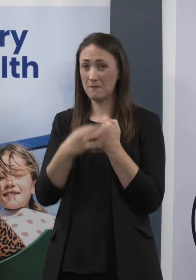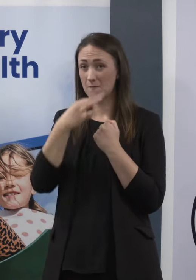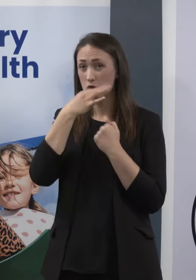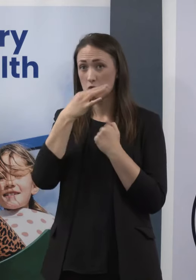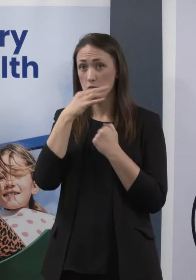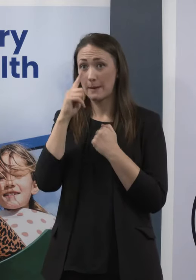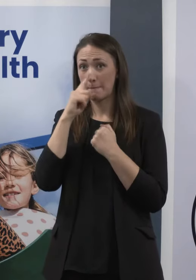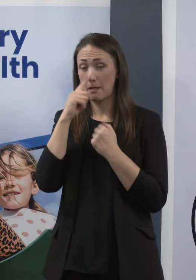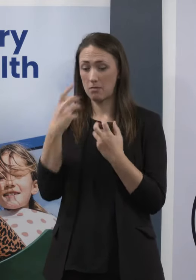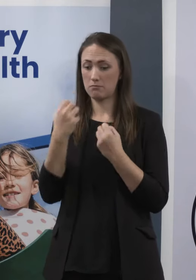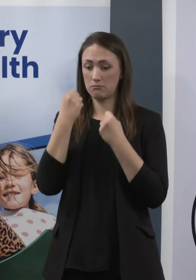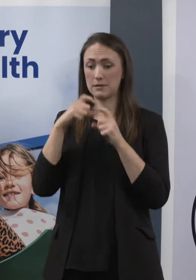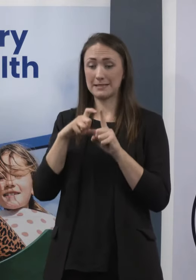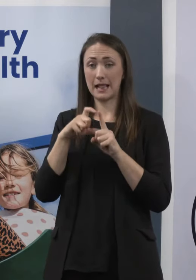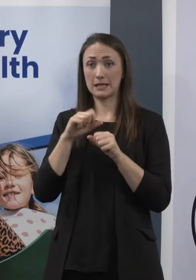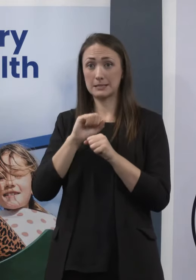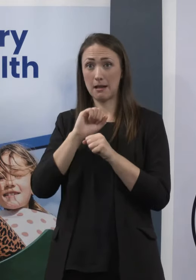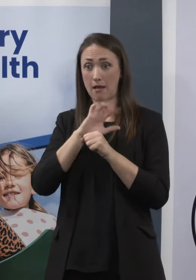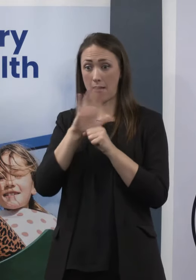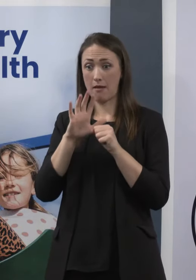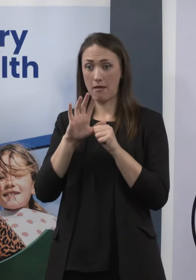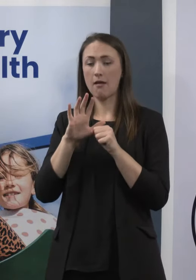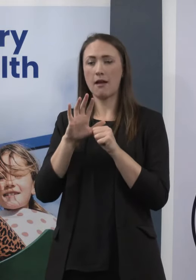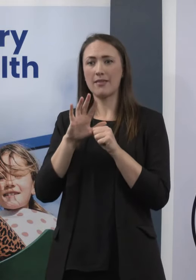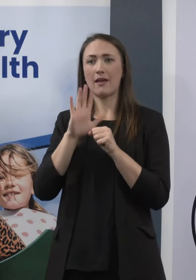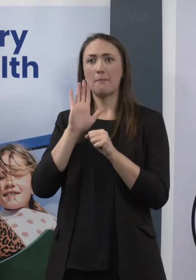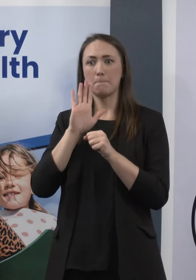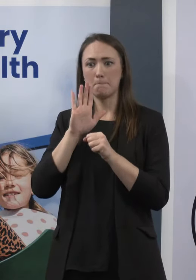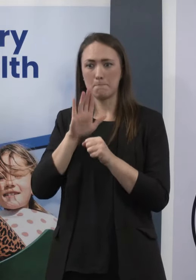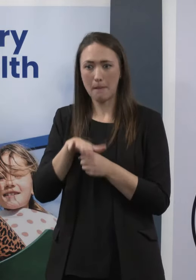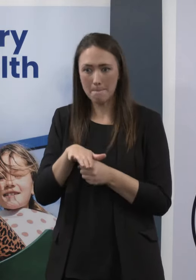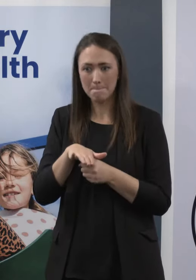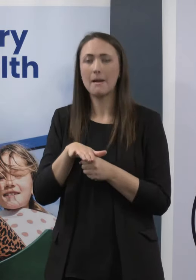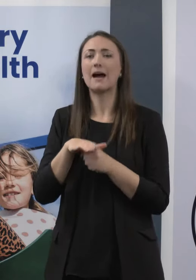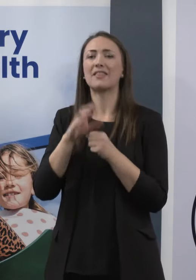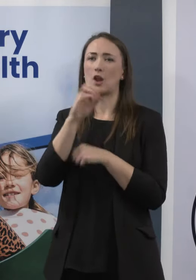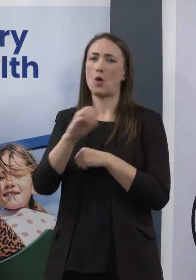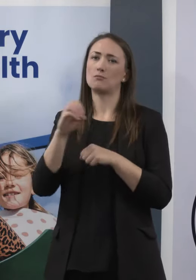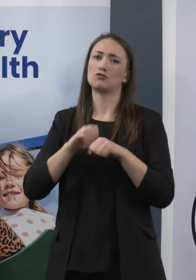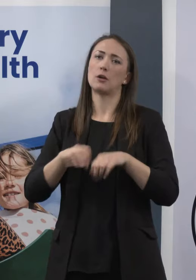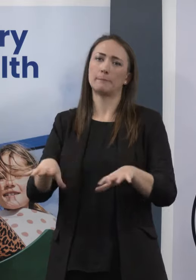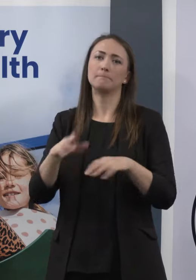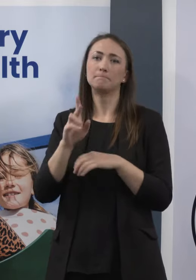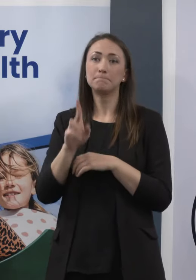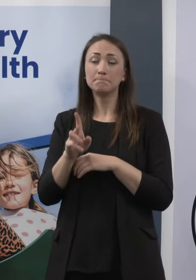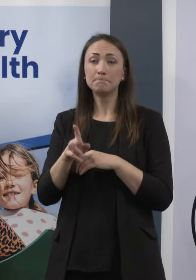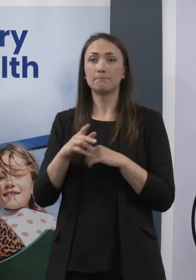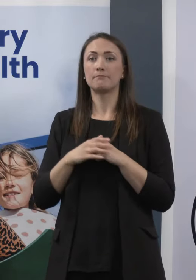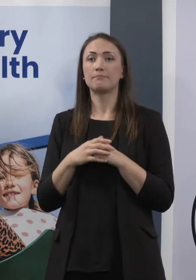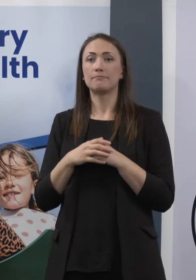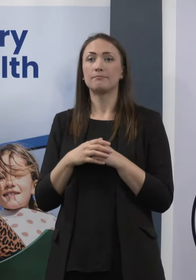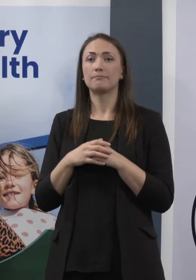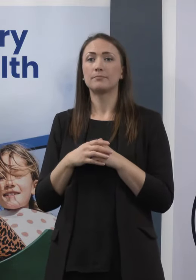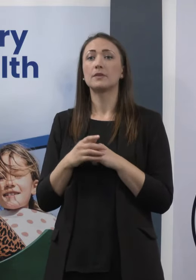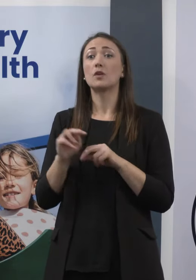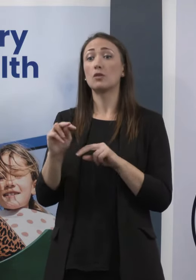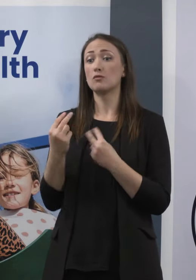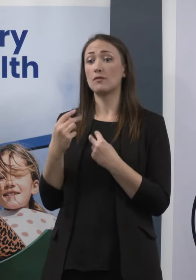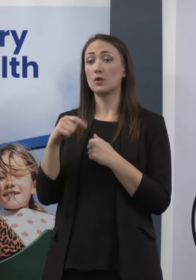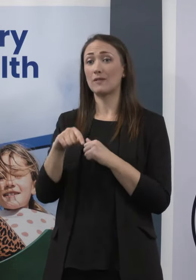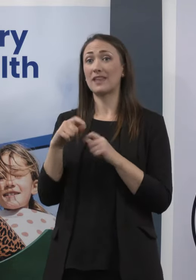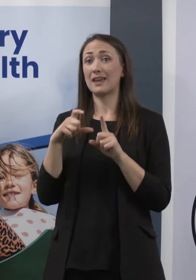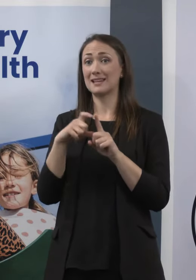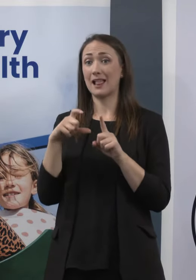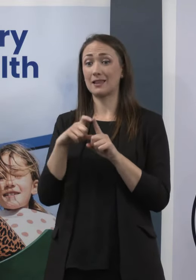a day. That review was conducted late last year, and identified some areas for improvement around a more equitable approach